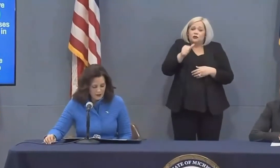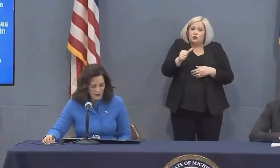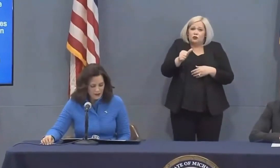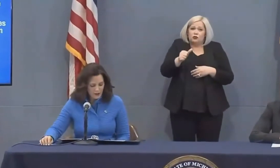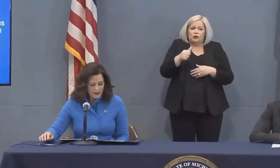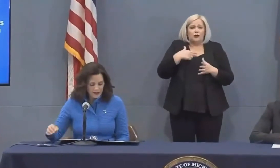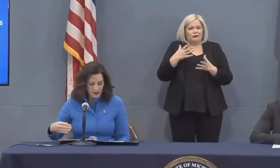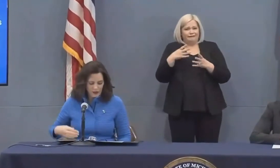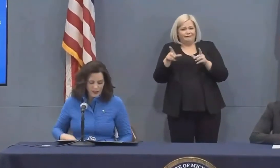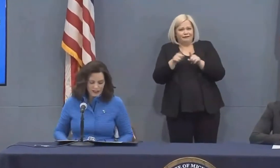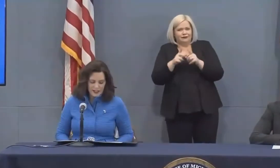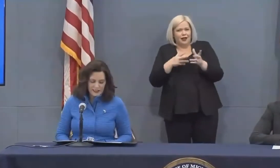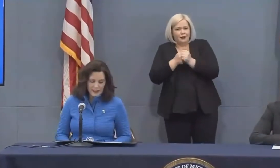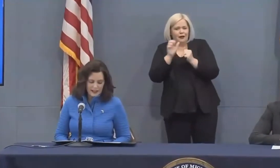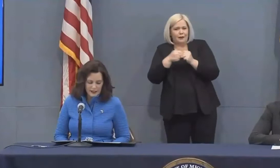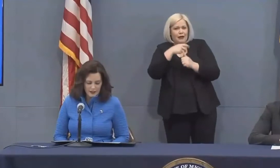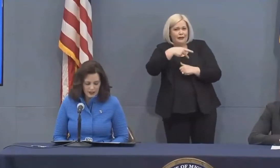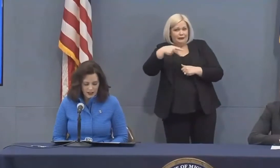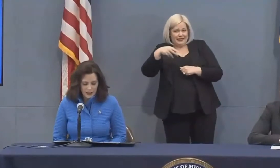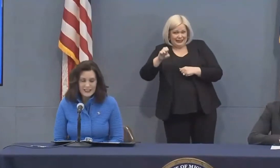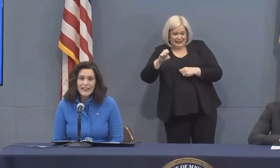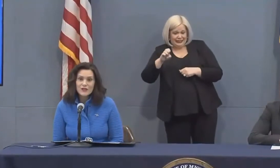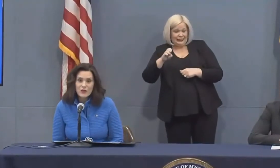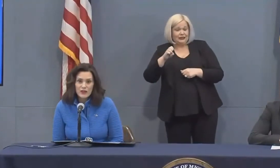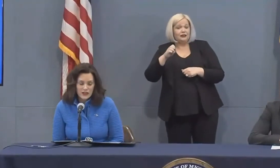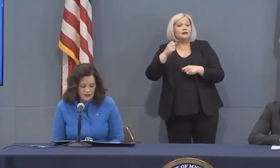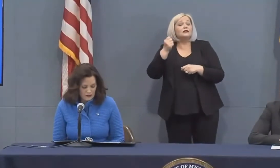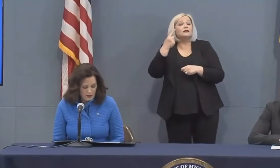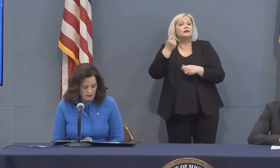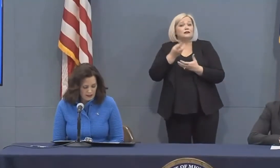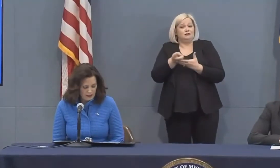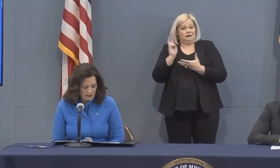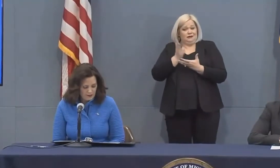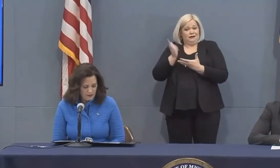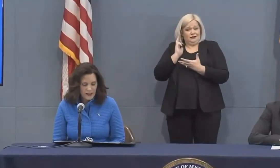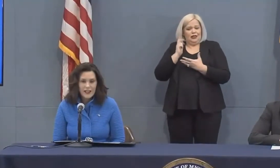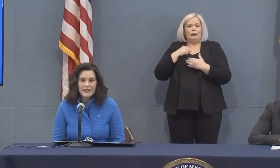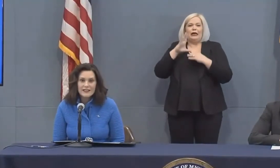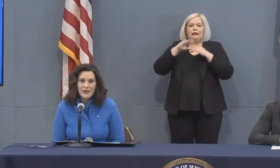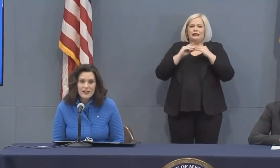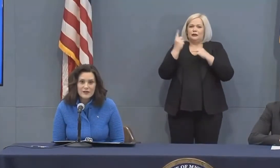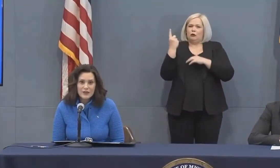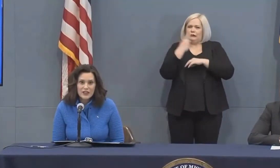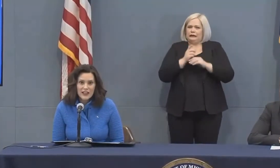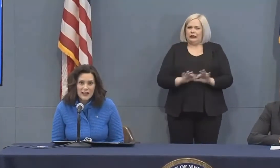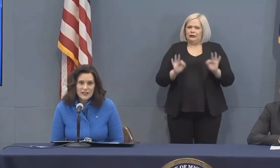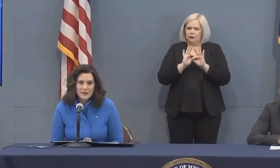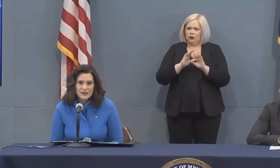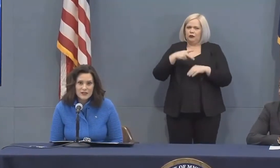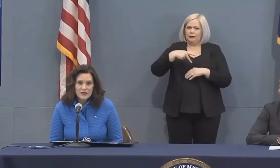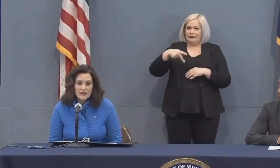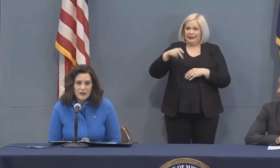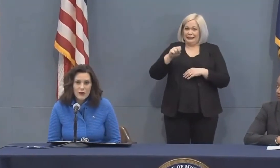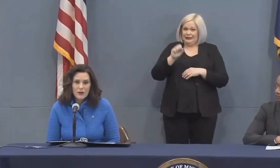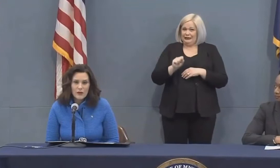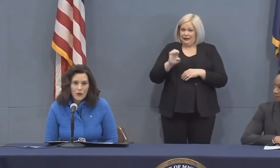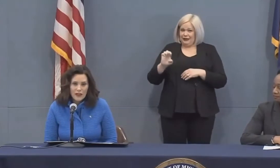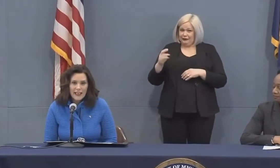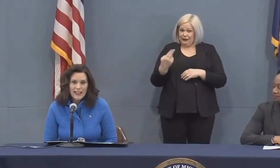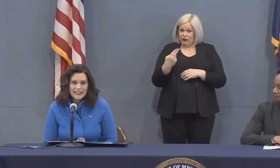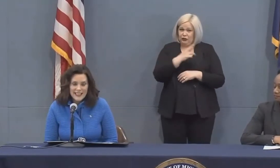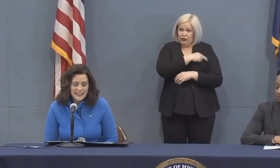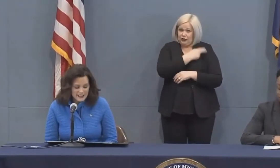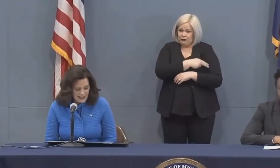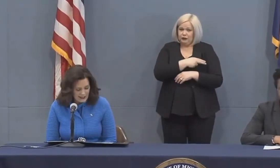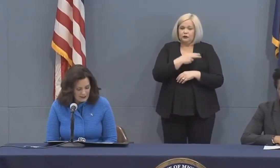PPE now. A couple of weeks ago, we had less than a day's worth of PPE in Southeast Michigan hospitals. We were